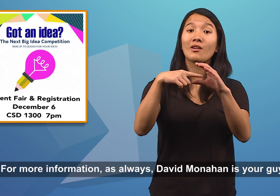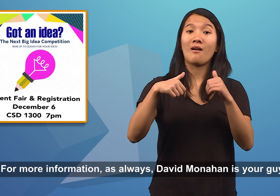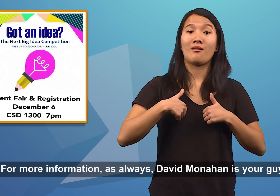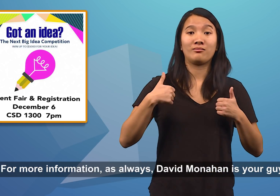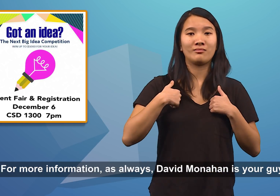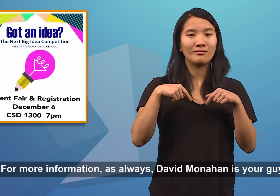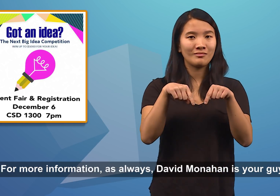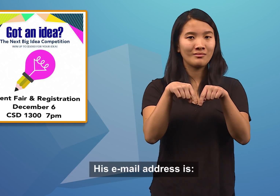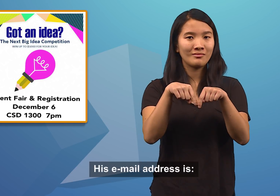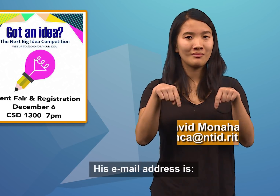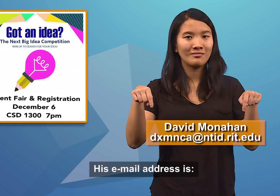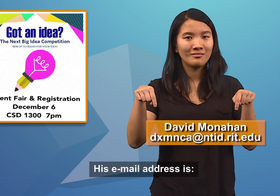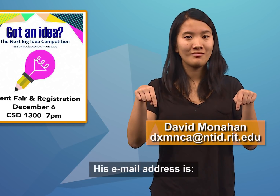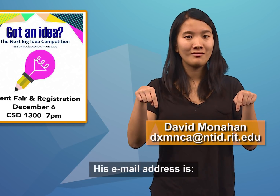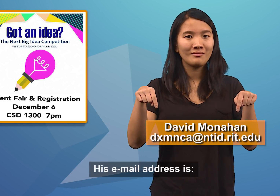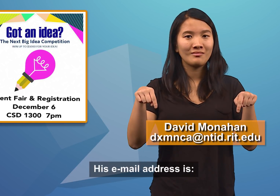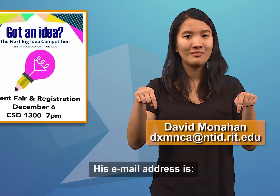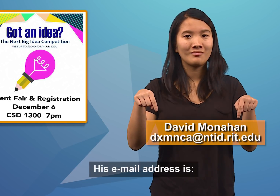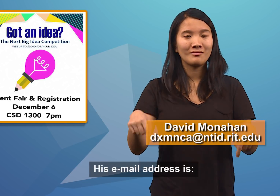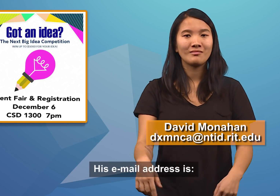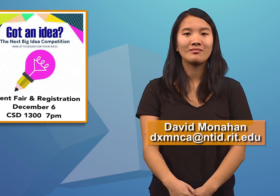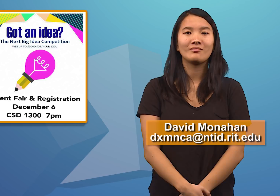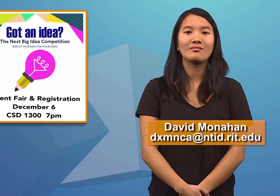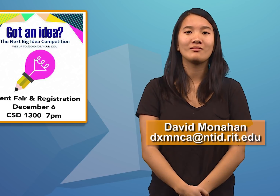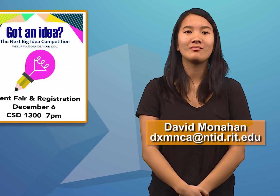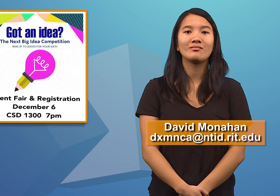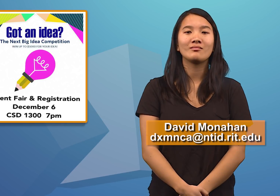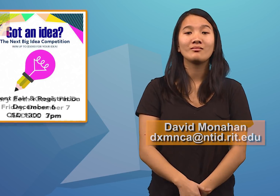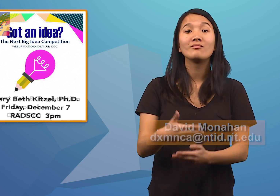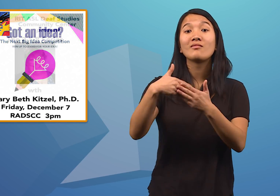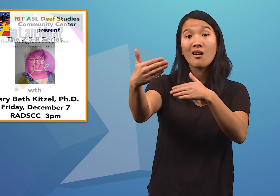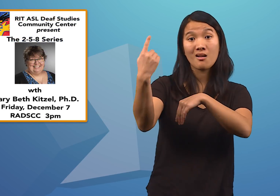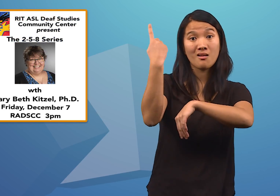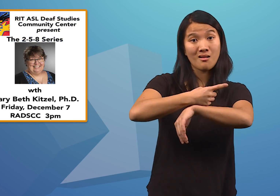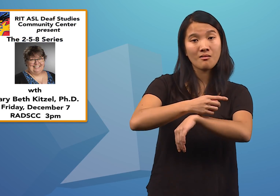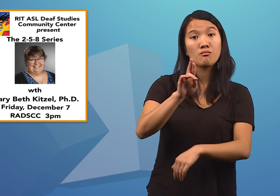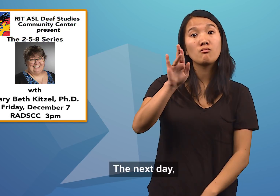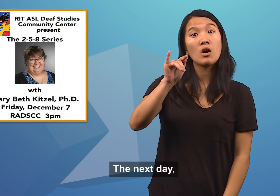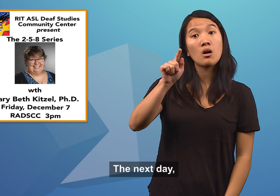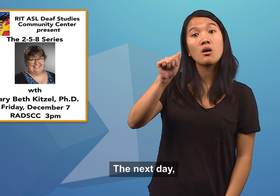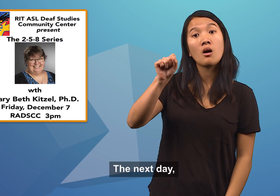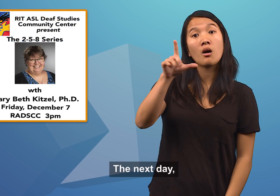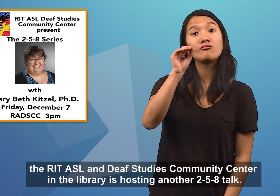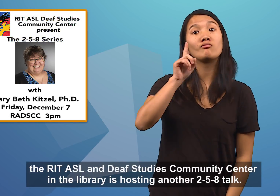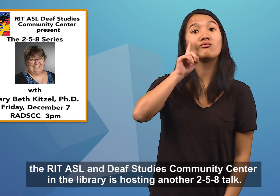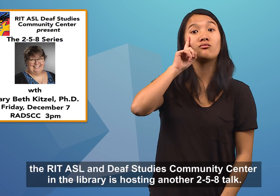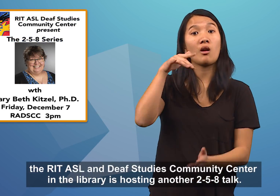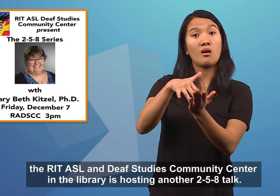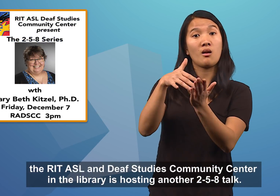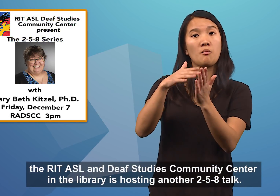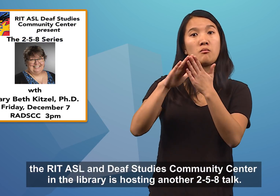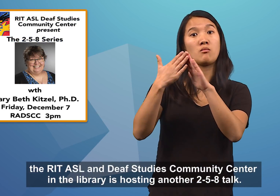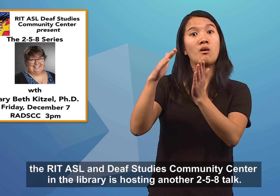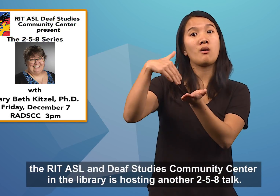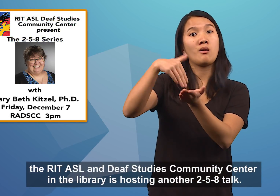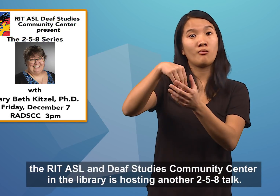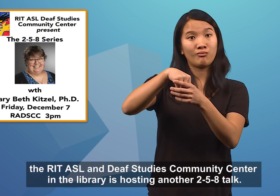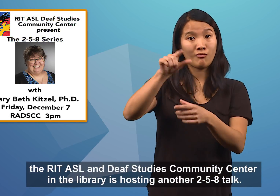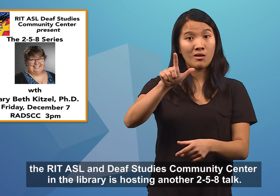is your guy. His email address is... The next day, the RIT, ASL, and Deaf Studies Community